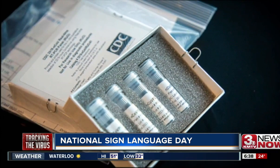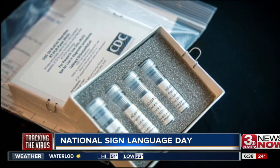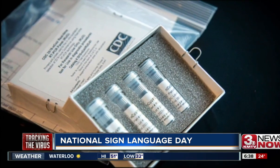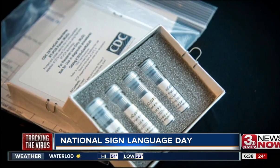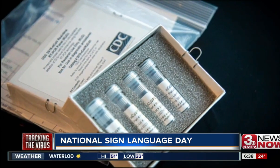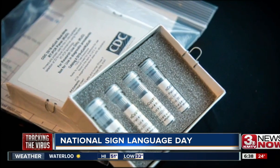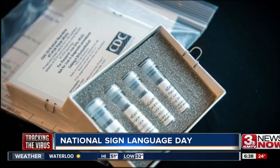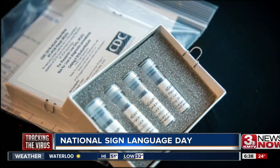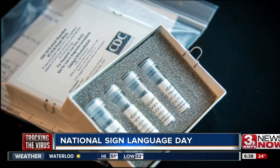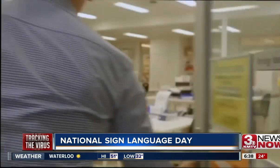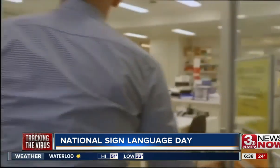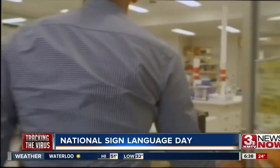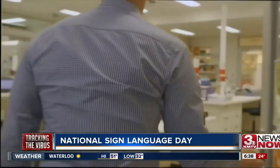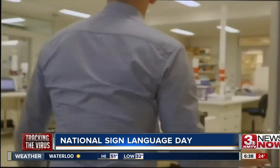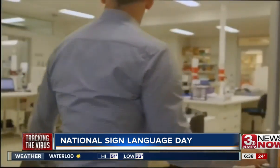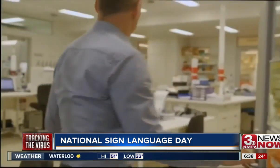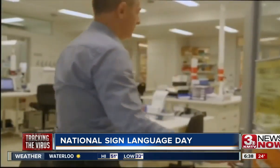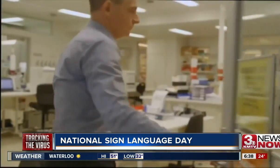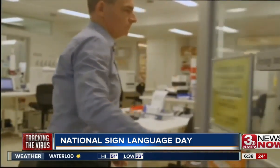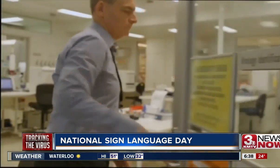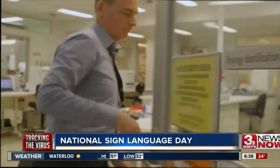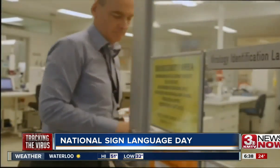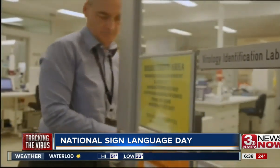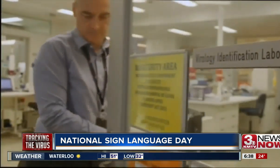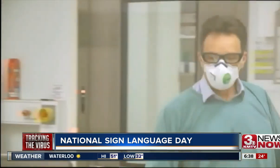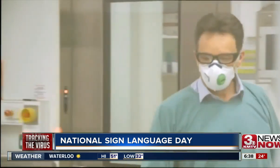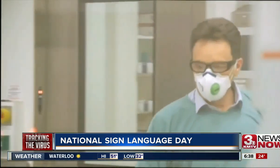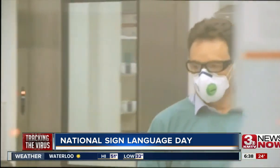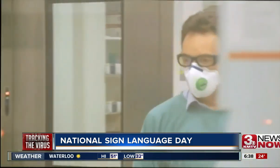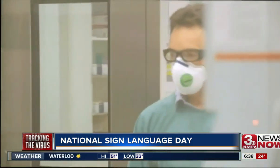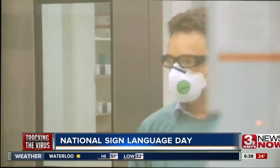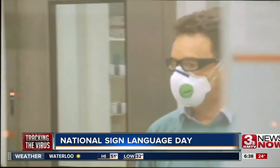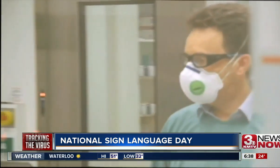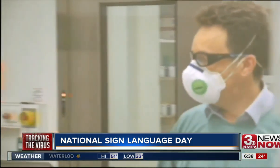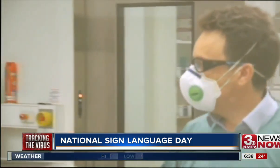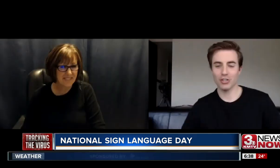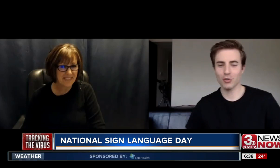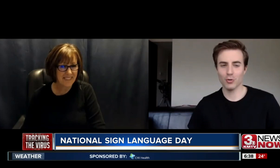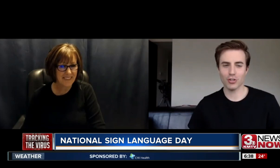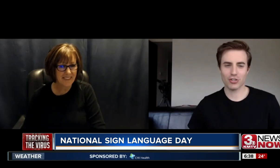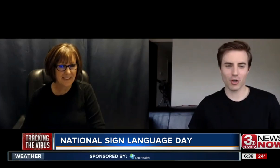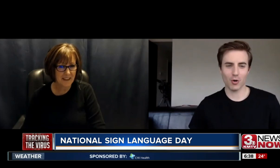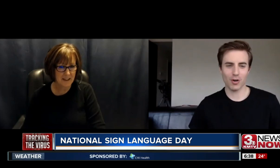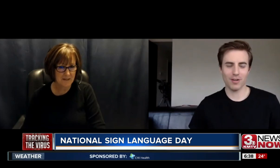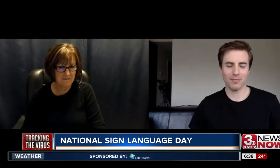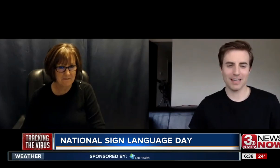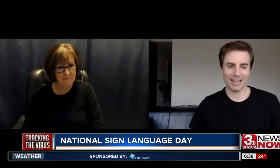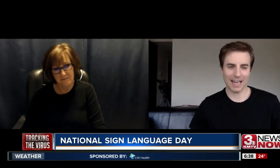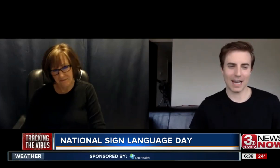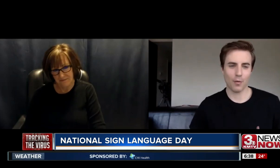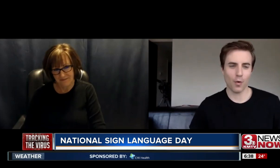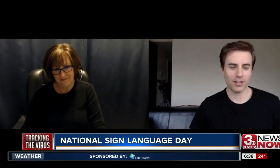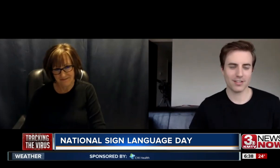in the English form, not their native language, which is American Sign Language. Can you show me again what